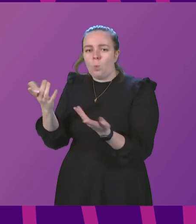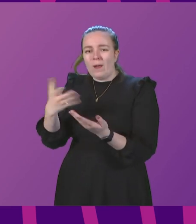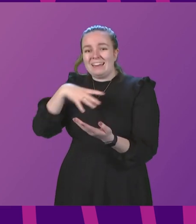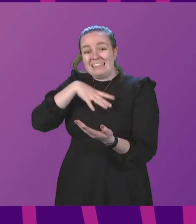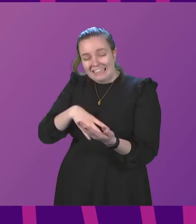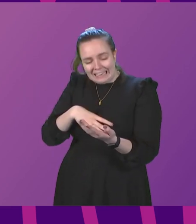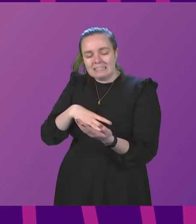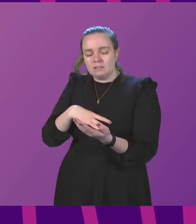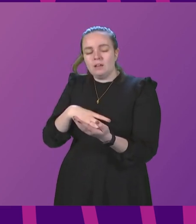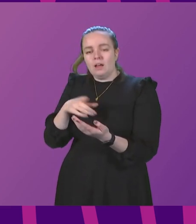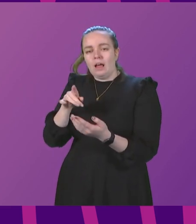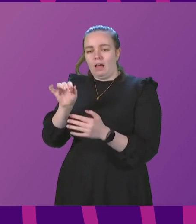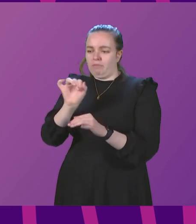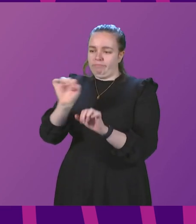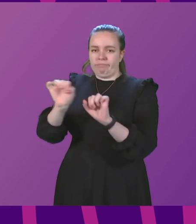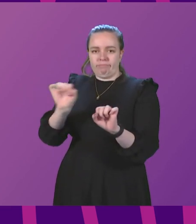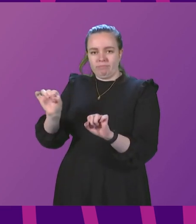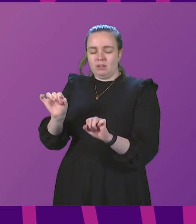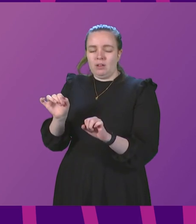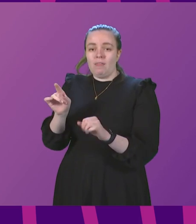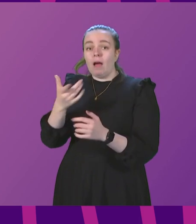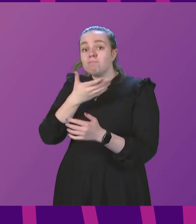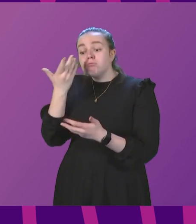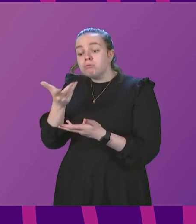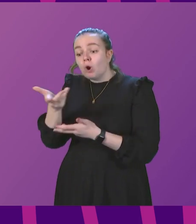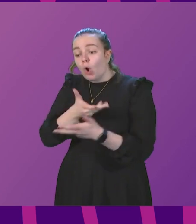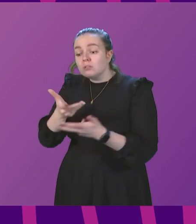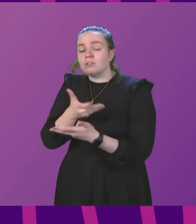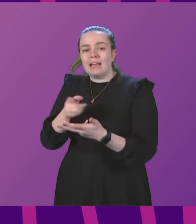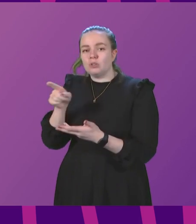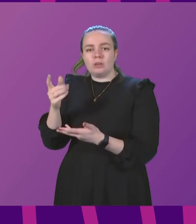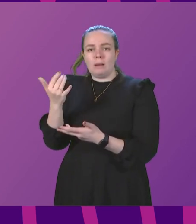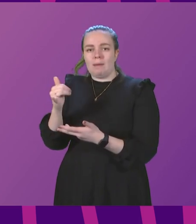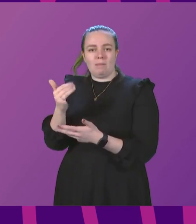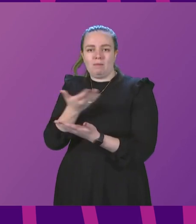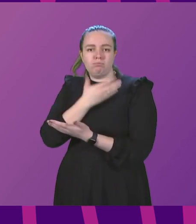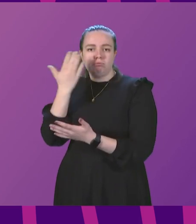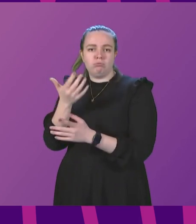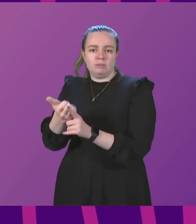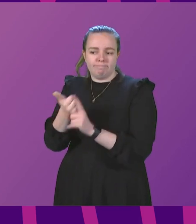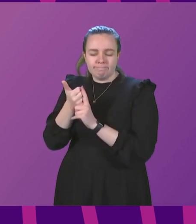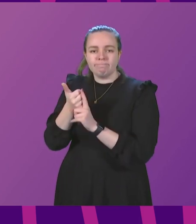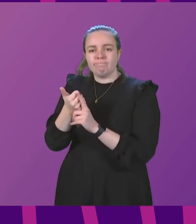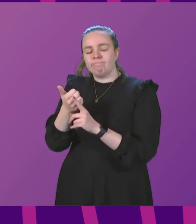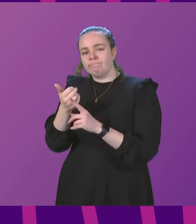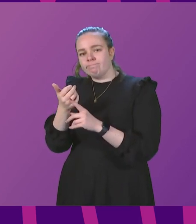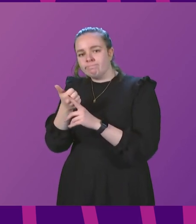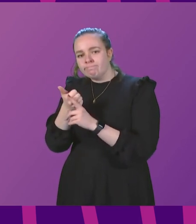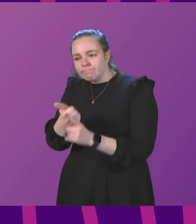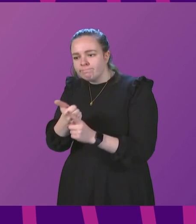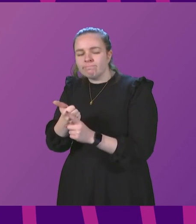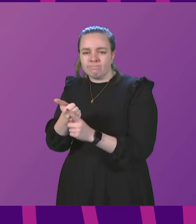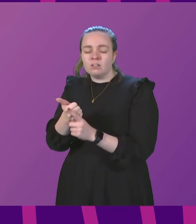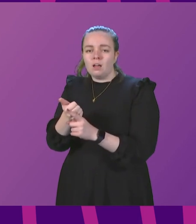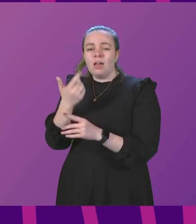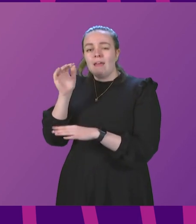and perhaps the sectors that, without that consultation, don't get the support and the attention that they merit. The